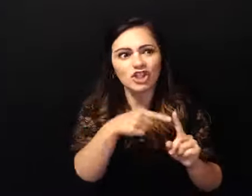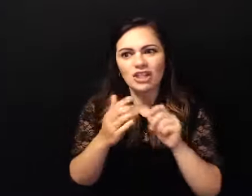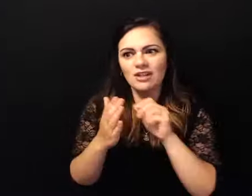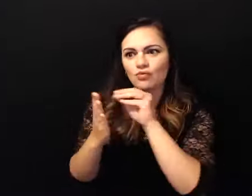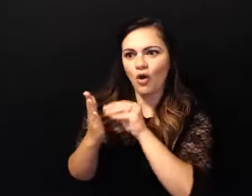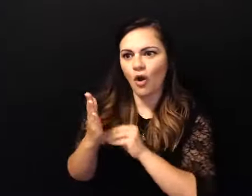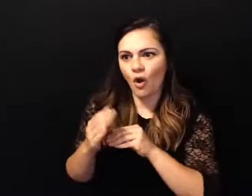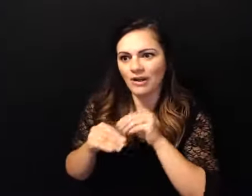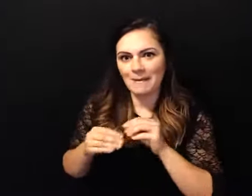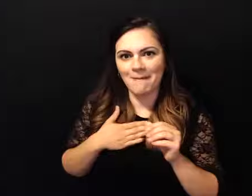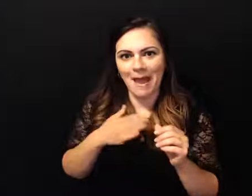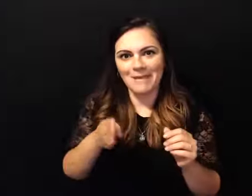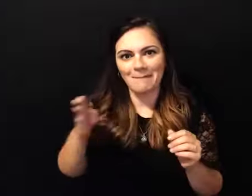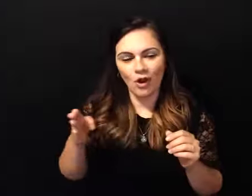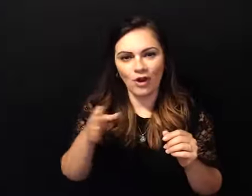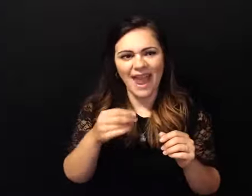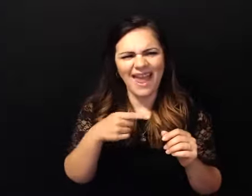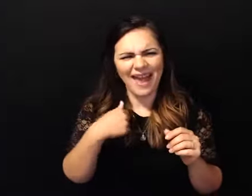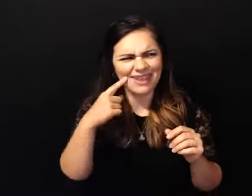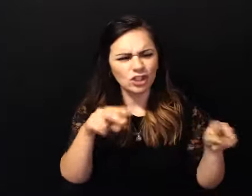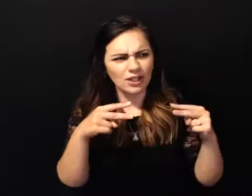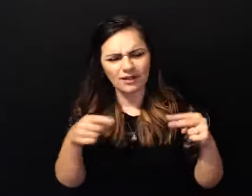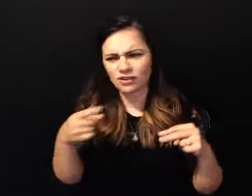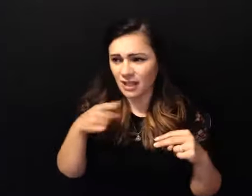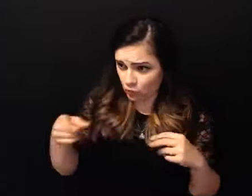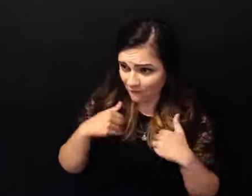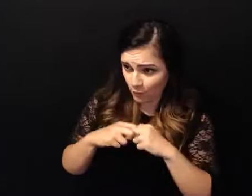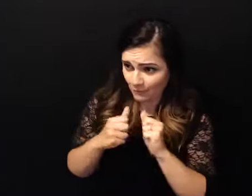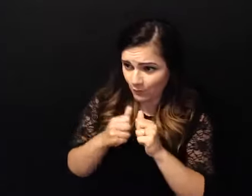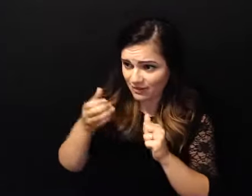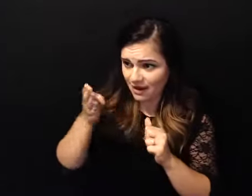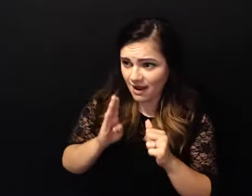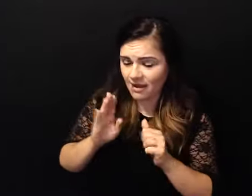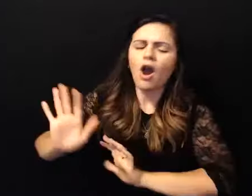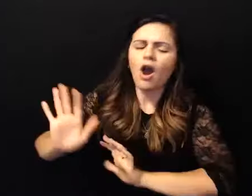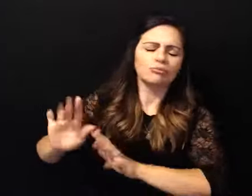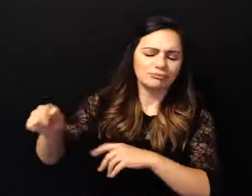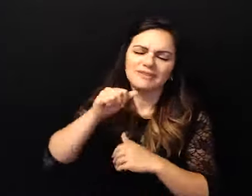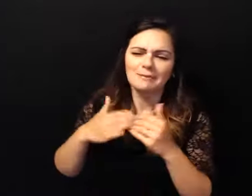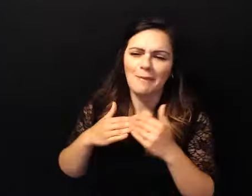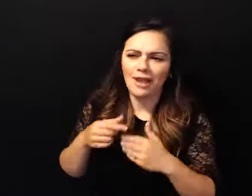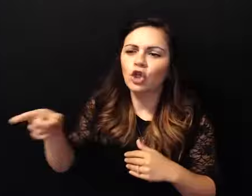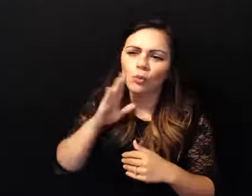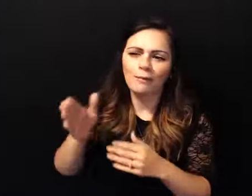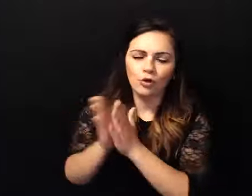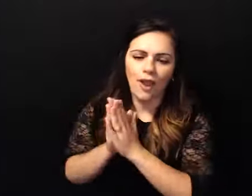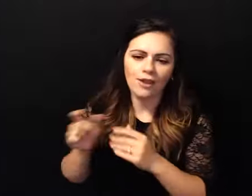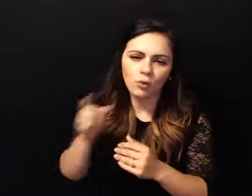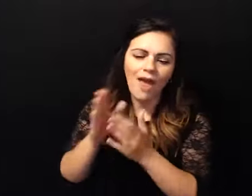at me and she said do you have a problem with god and in the very beginning and i and she went oh oh it doesn't matter you're gonna pray you know you're gonna ask him to keep you clean and sober so i